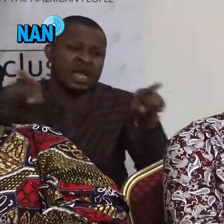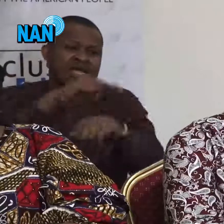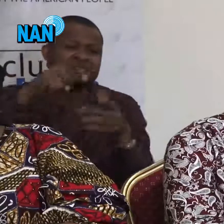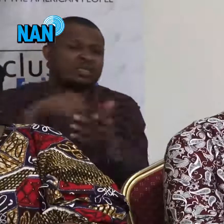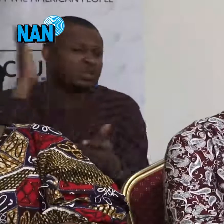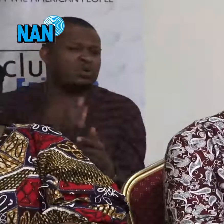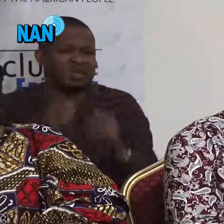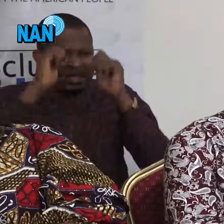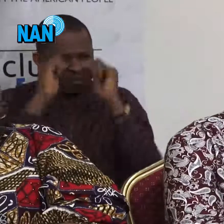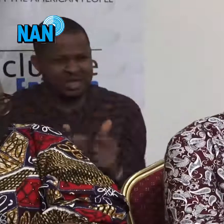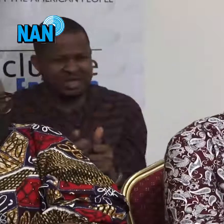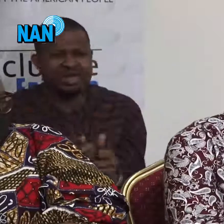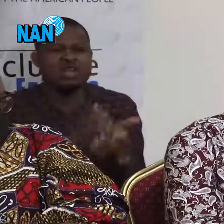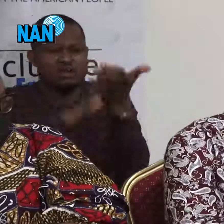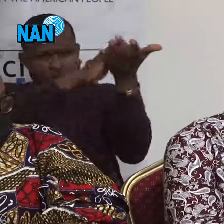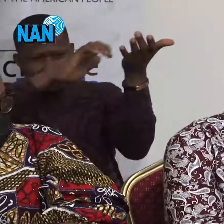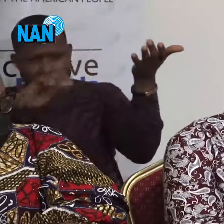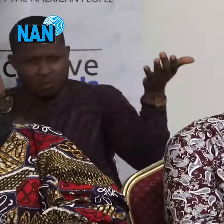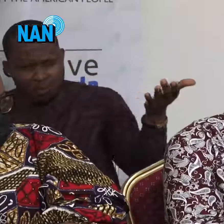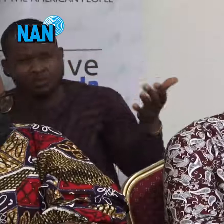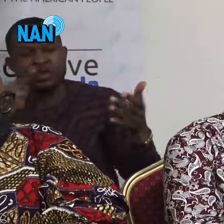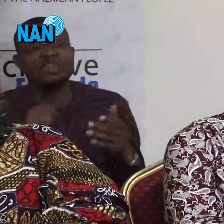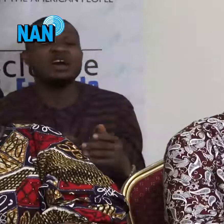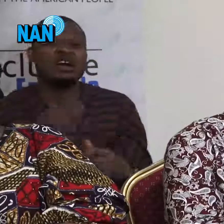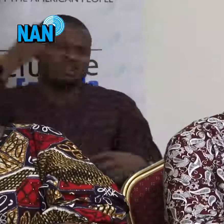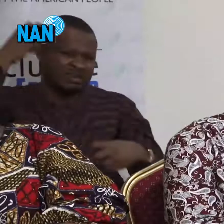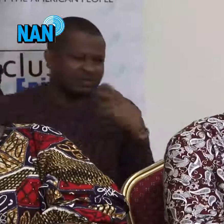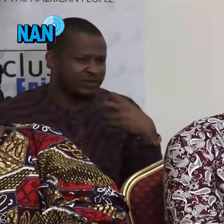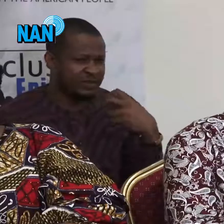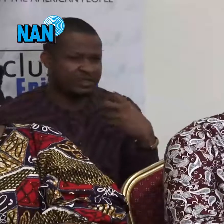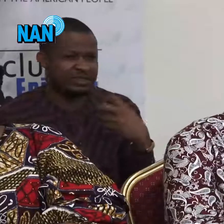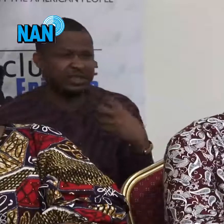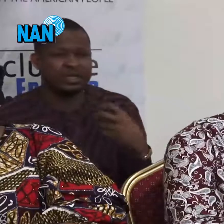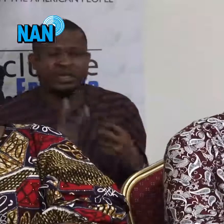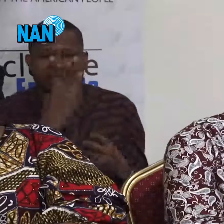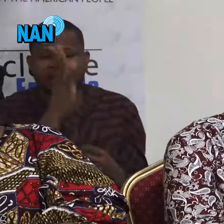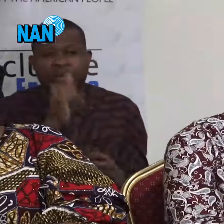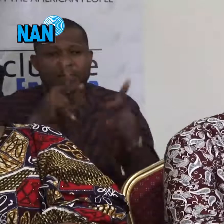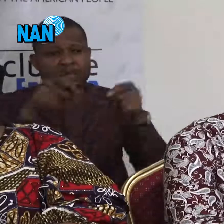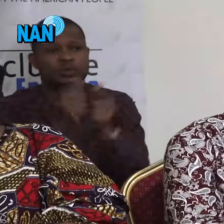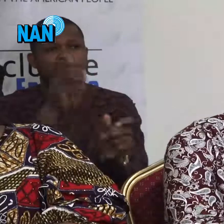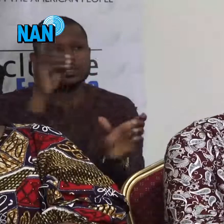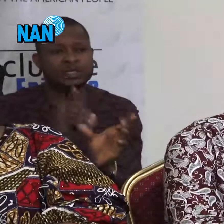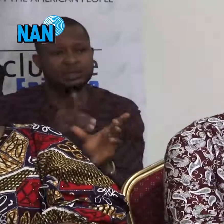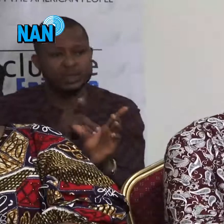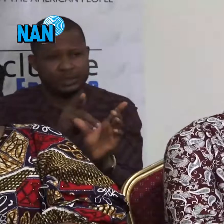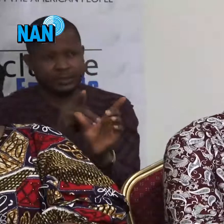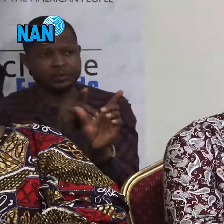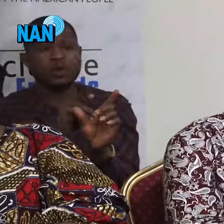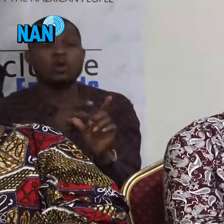eliminate the difficulties faced by persons with disabilities who use